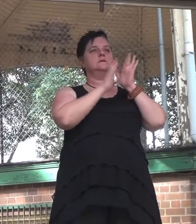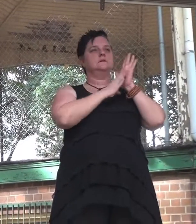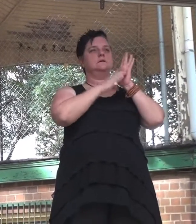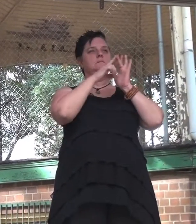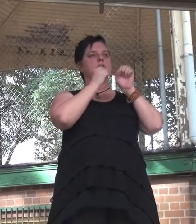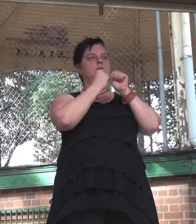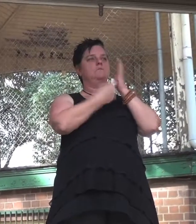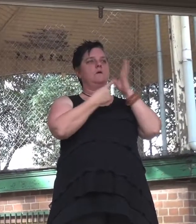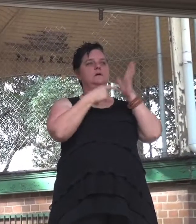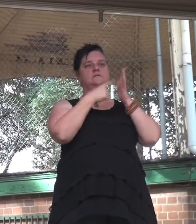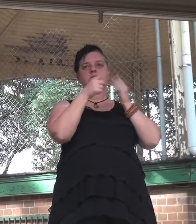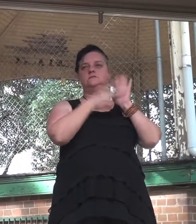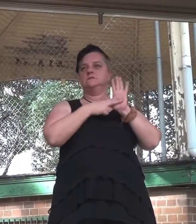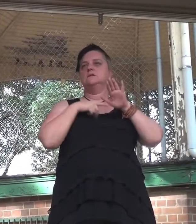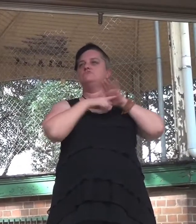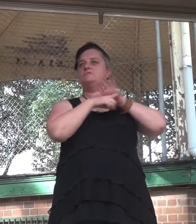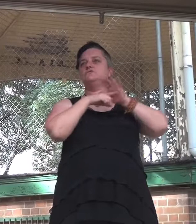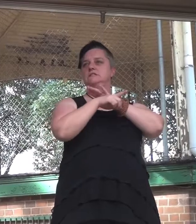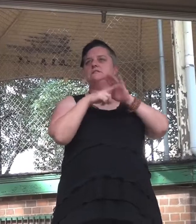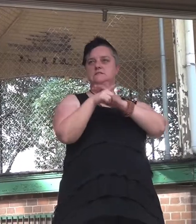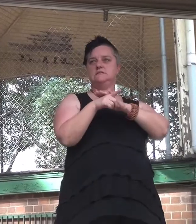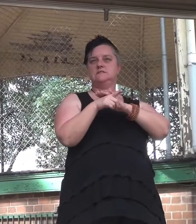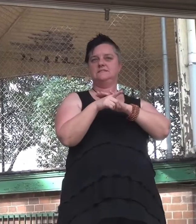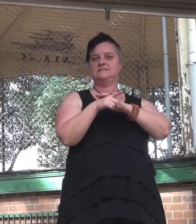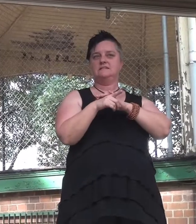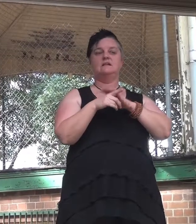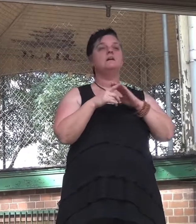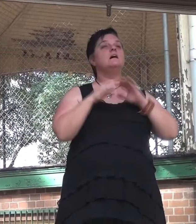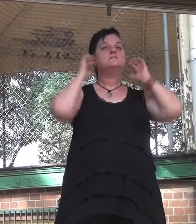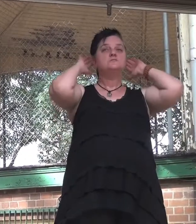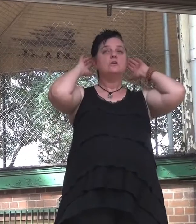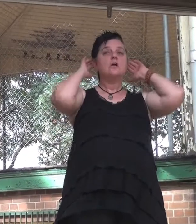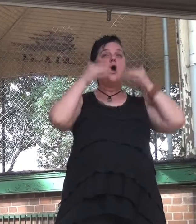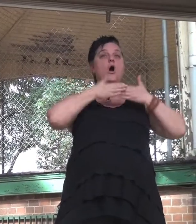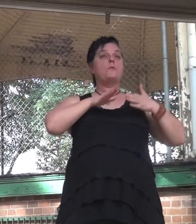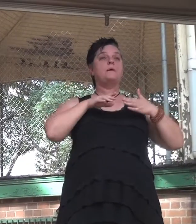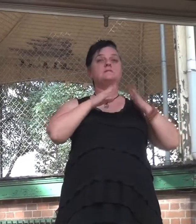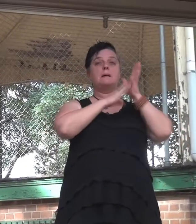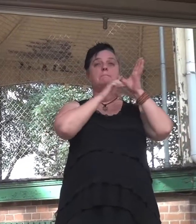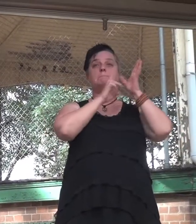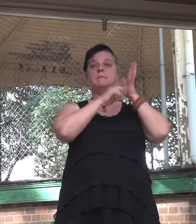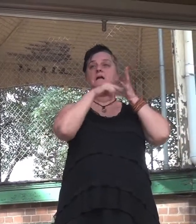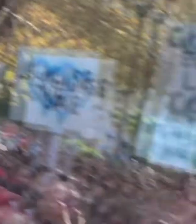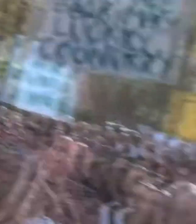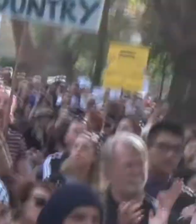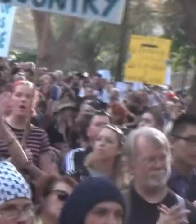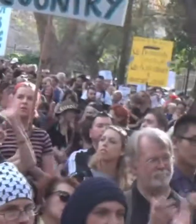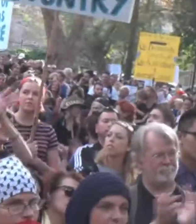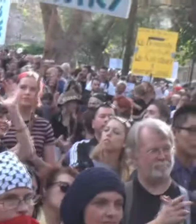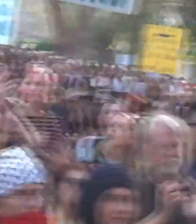Nauru was not opened by the Liberal Party. It was reopened by Labor. Let's not forget that.